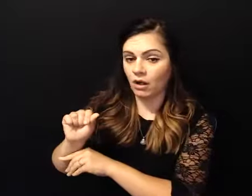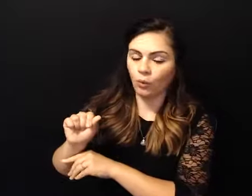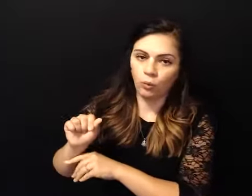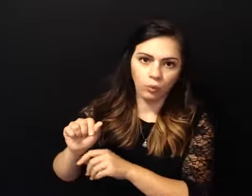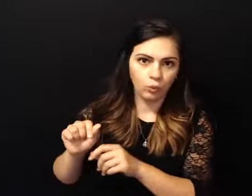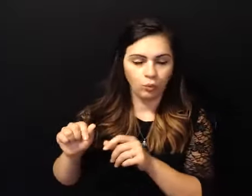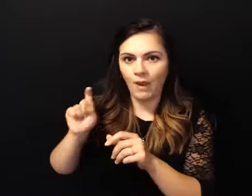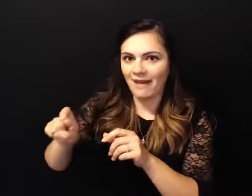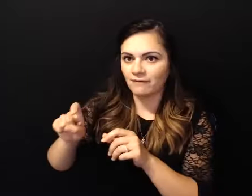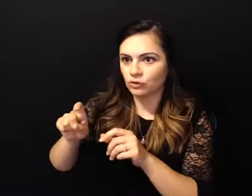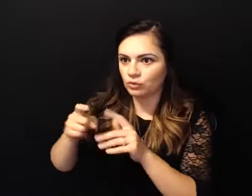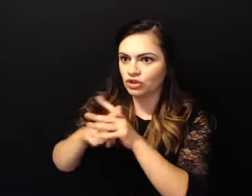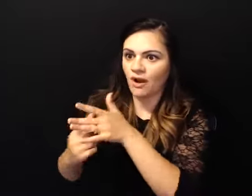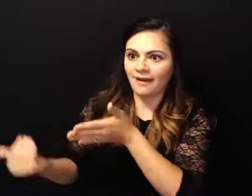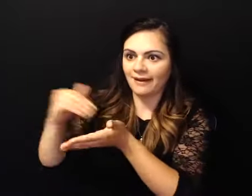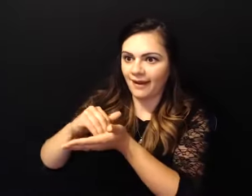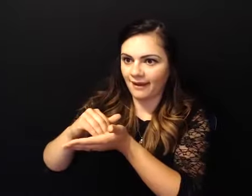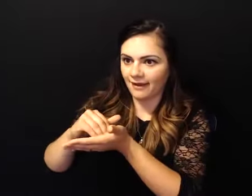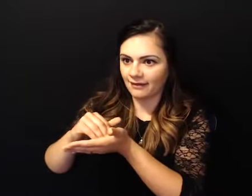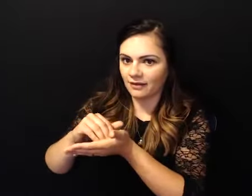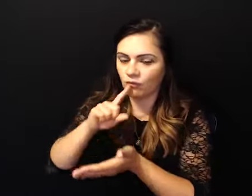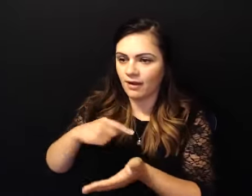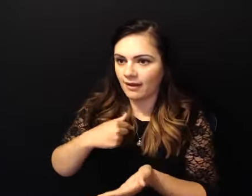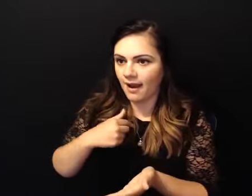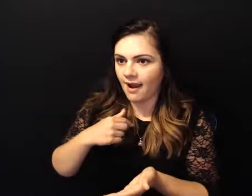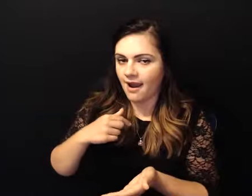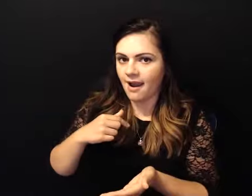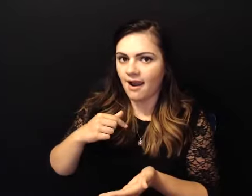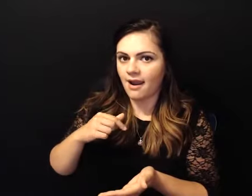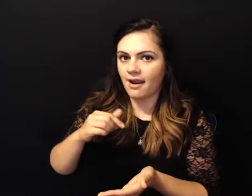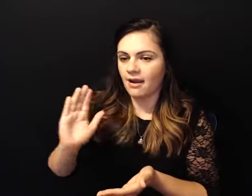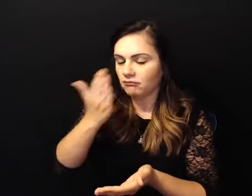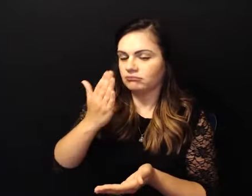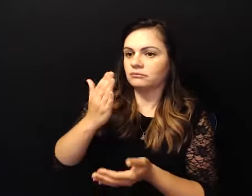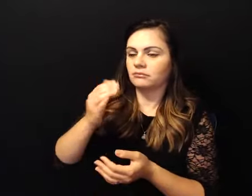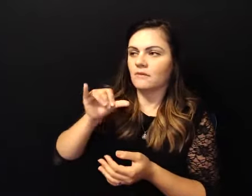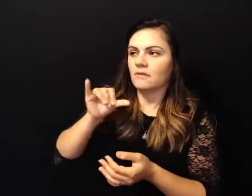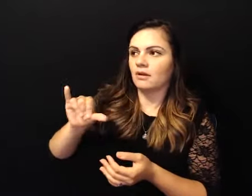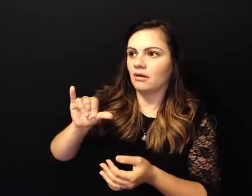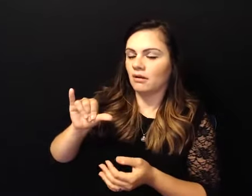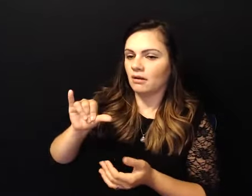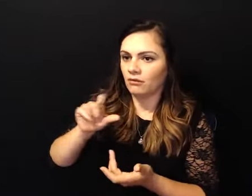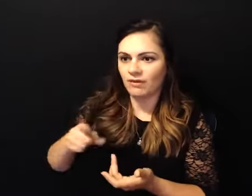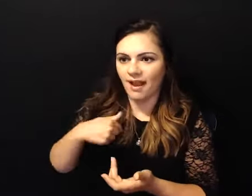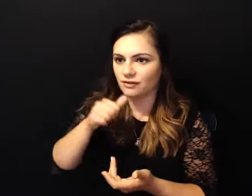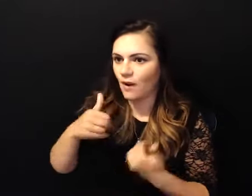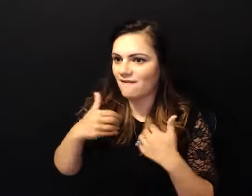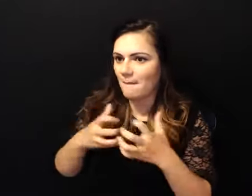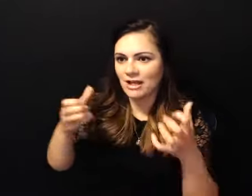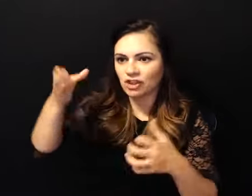life i thought i had this huge wonderful spiritual life and what i found uh was that i didn't and that i really needed to uh